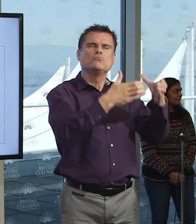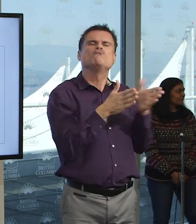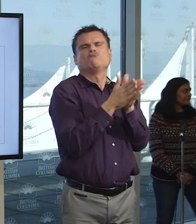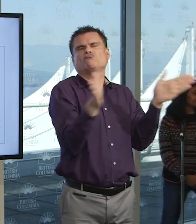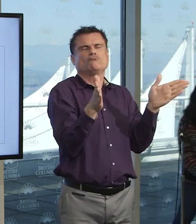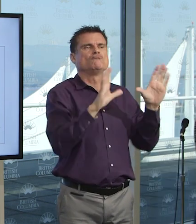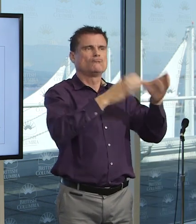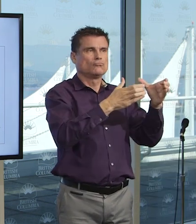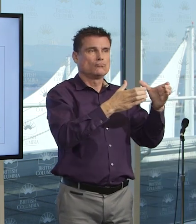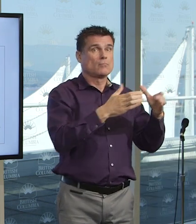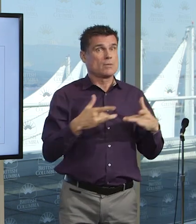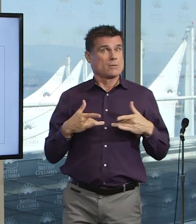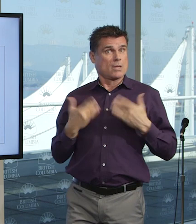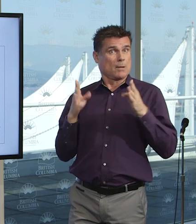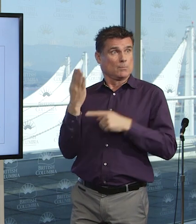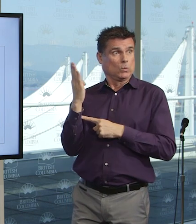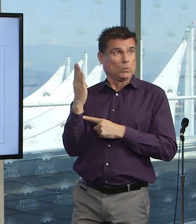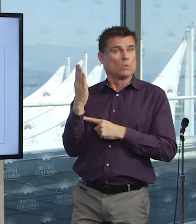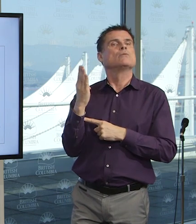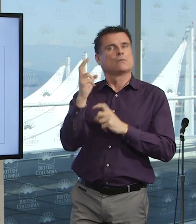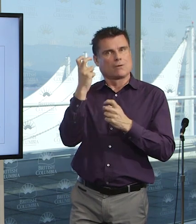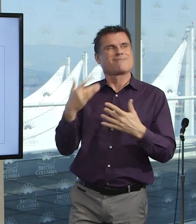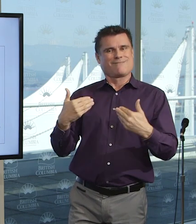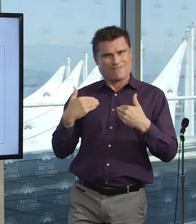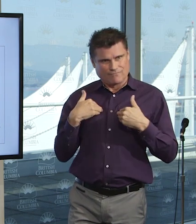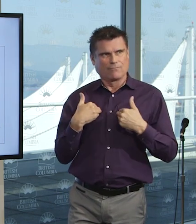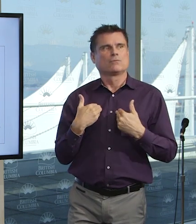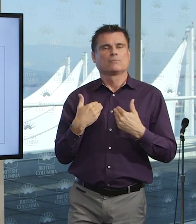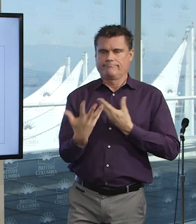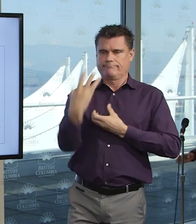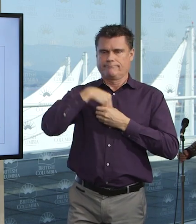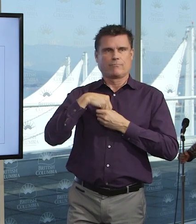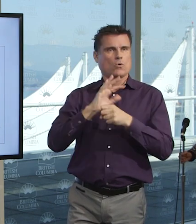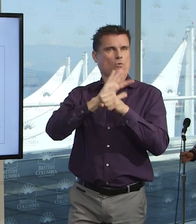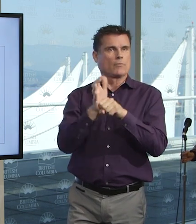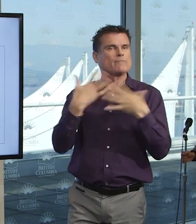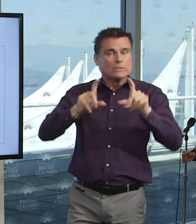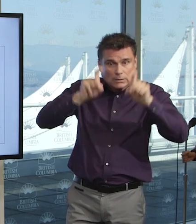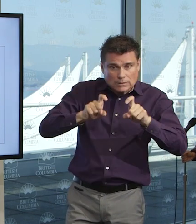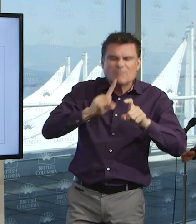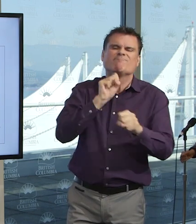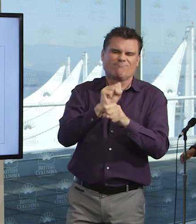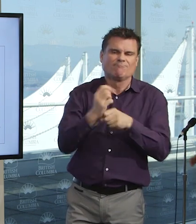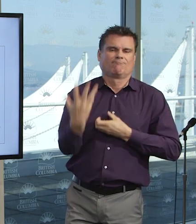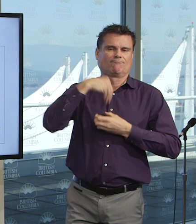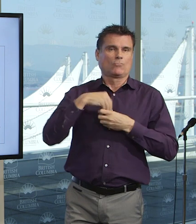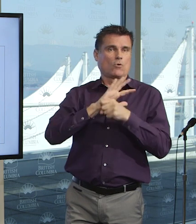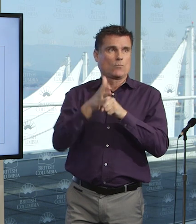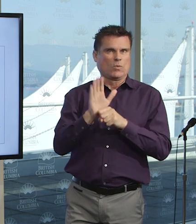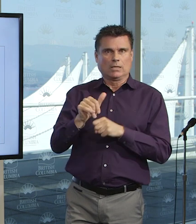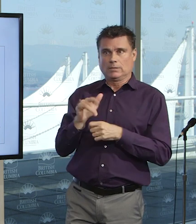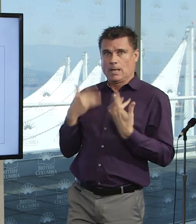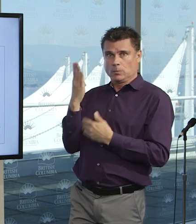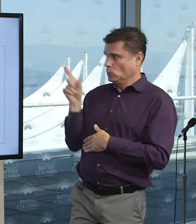disease. And as you can see, there's more people in the older age group. We have very few people in the age